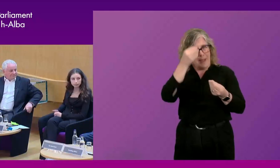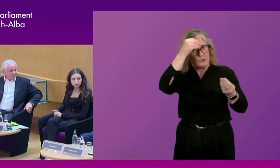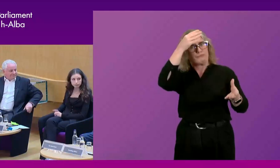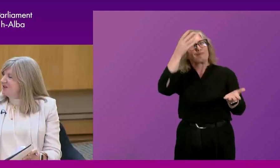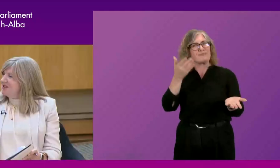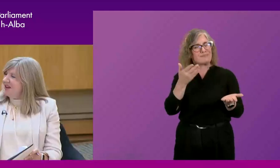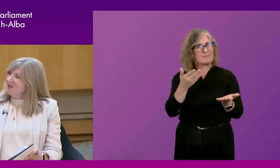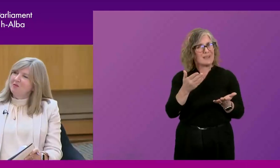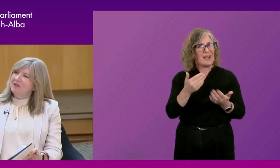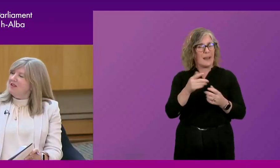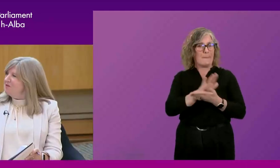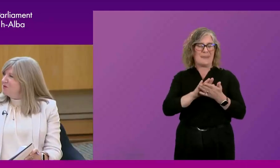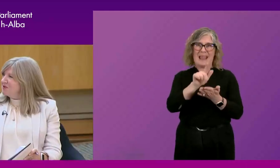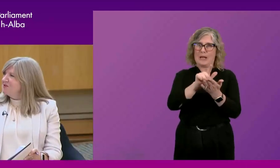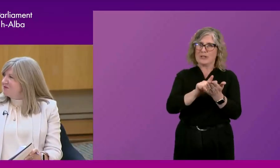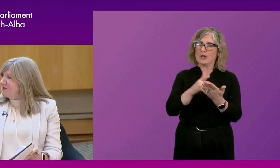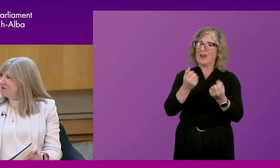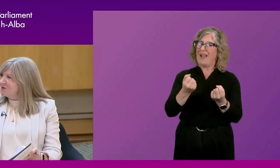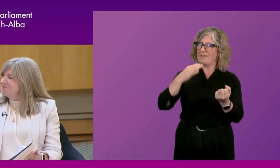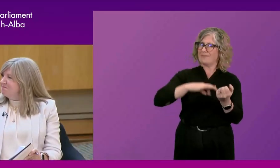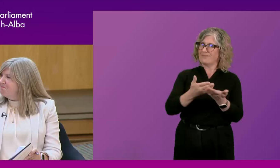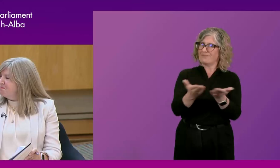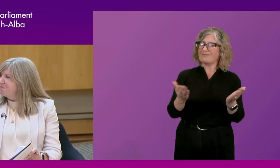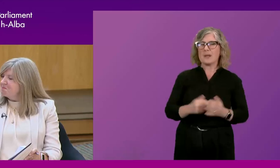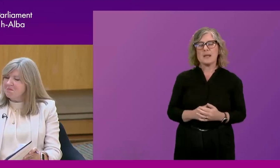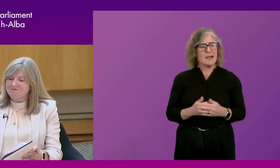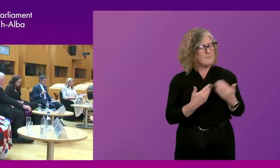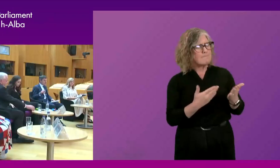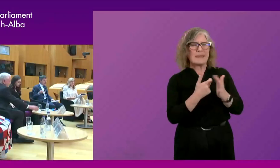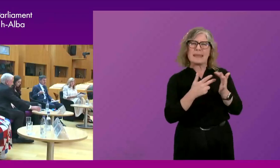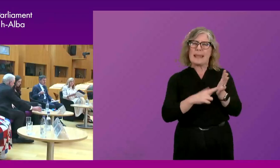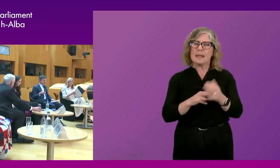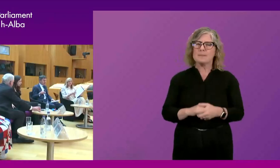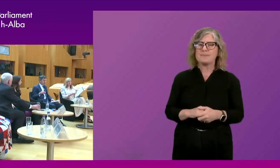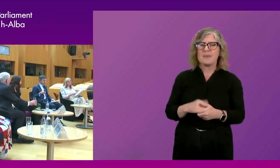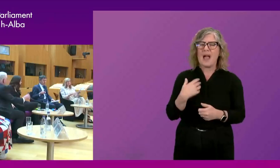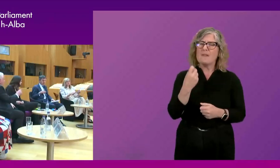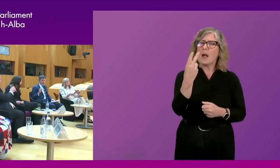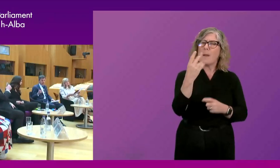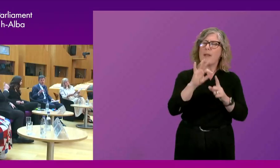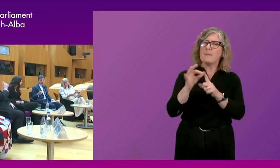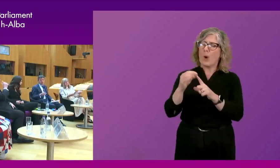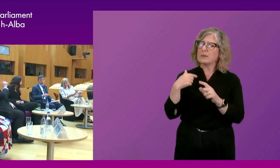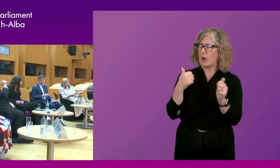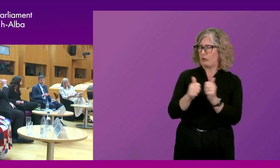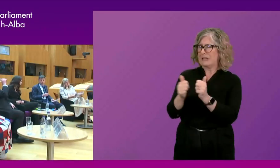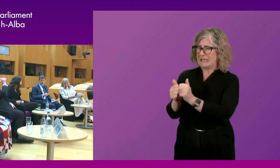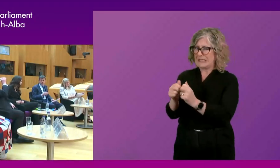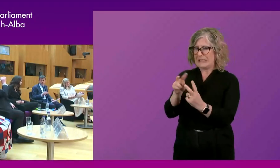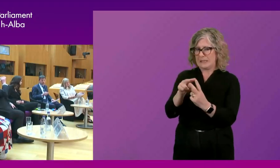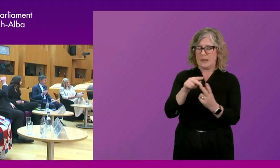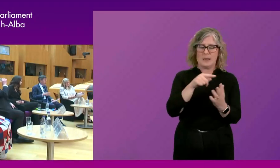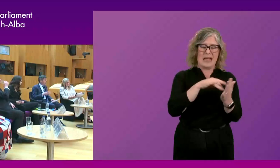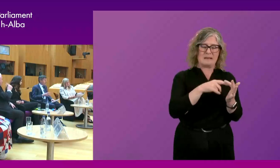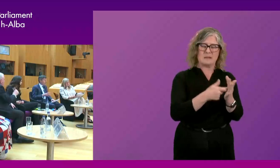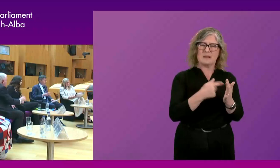And finally, Ken, on the evolution of devolution. So I'll pick up on a couple of the points I agree with, first of all, which, Esther's point about being bold.